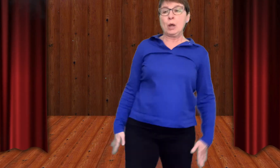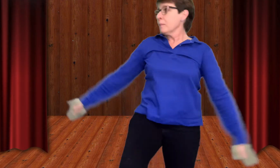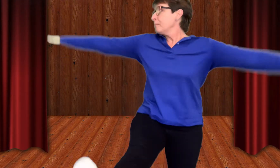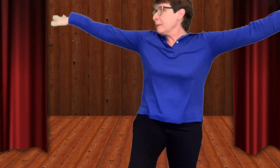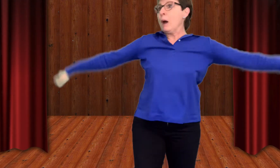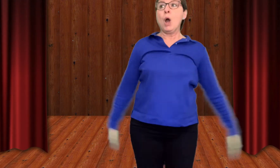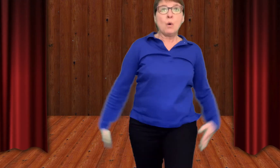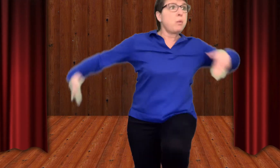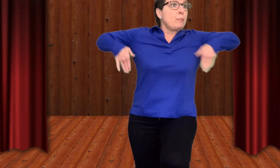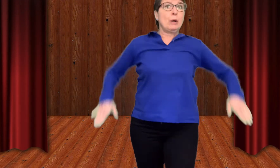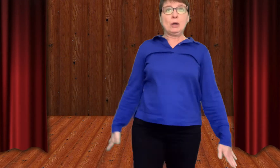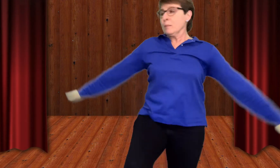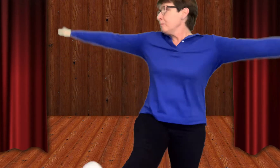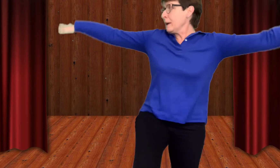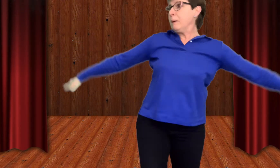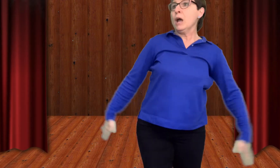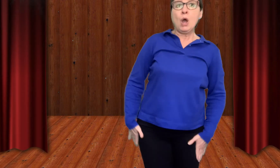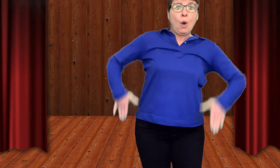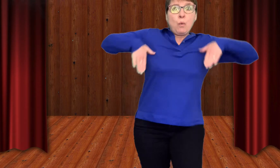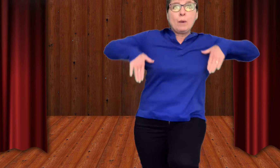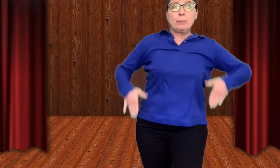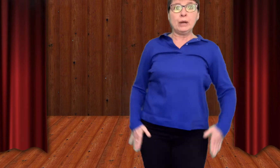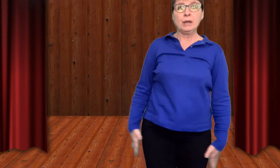Now the machine starts to slow down.